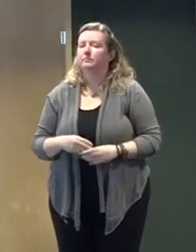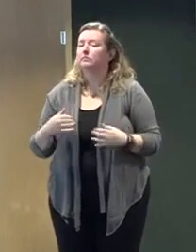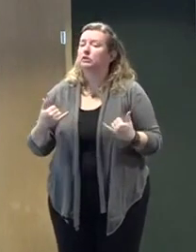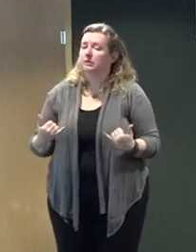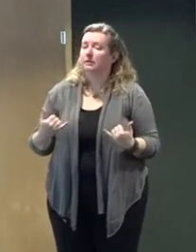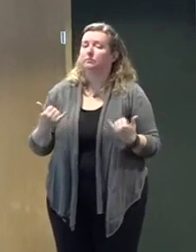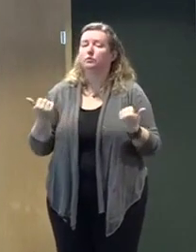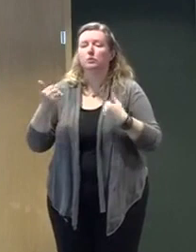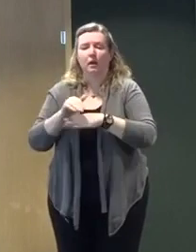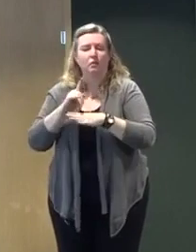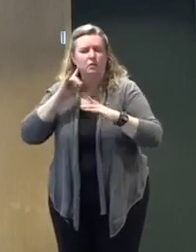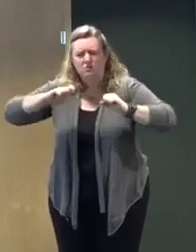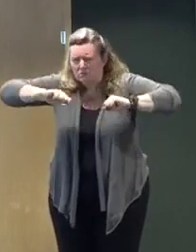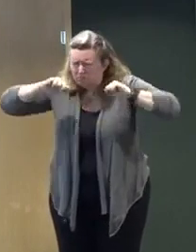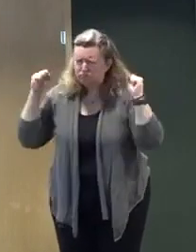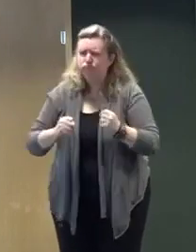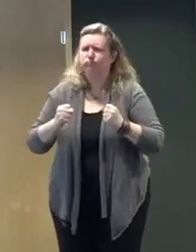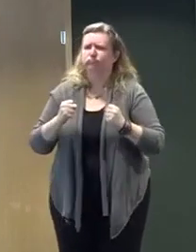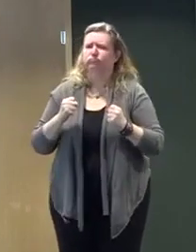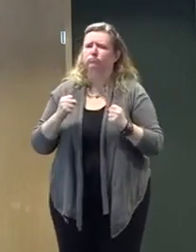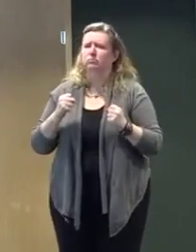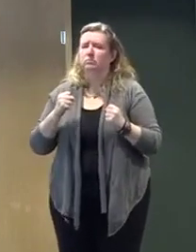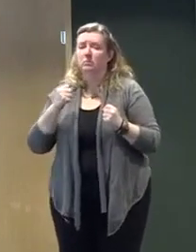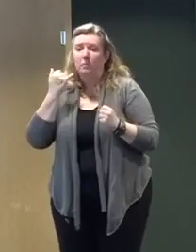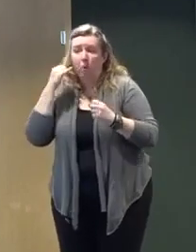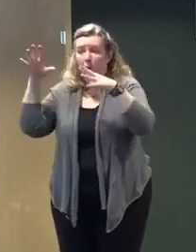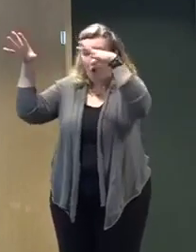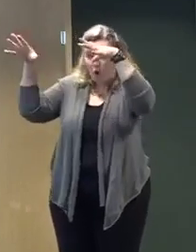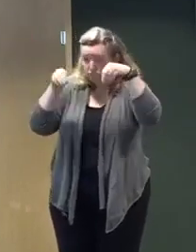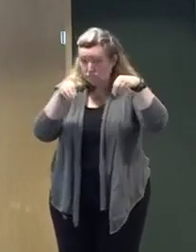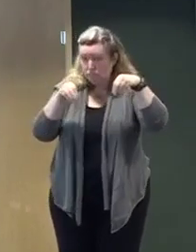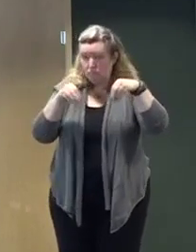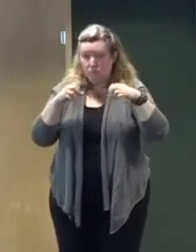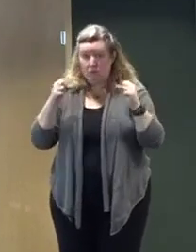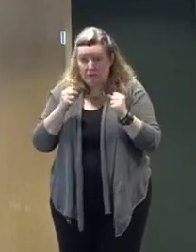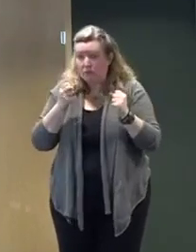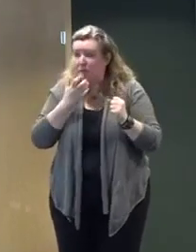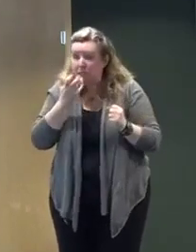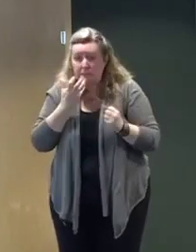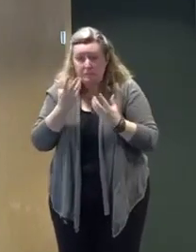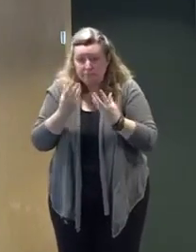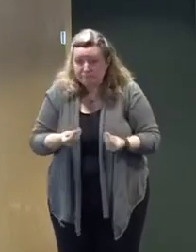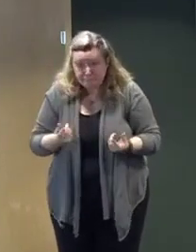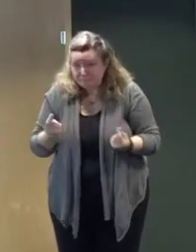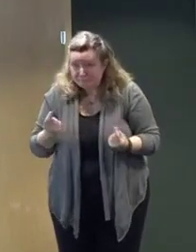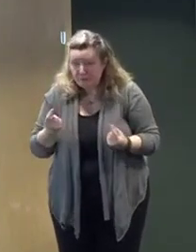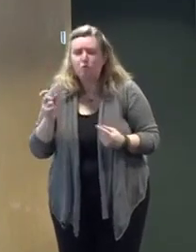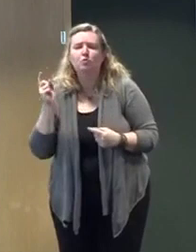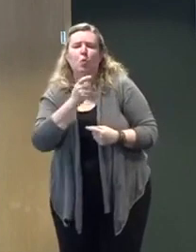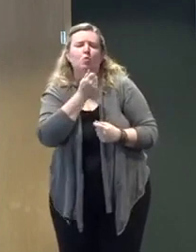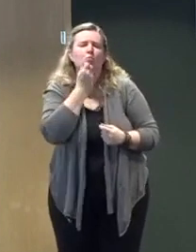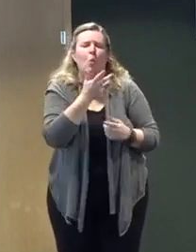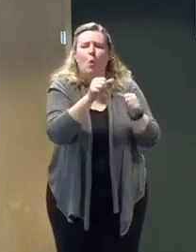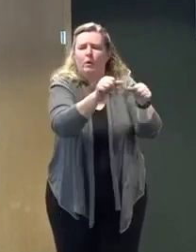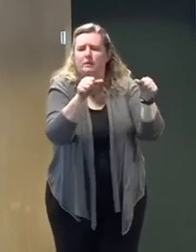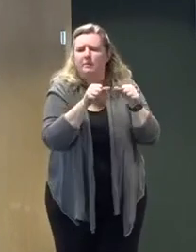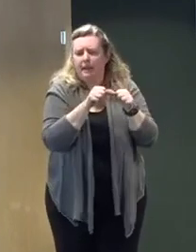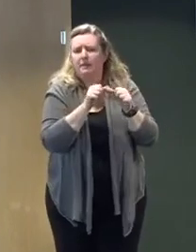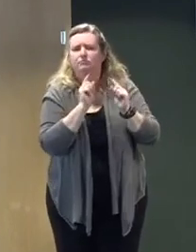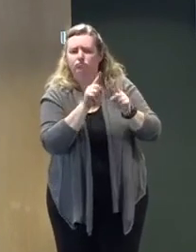heat, there are warming stations statewide. I know you'll hit this, so visit nj211.org